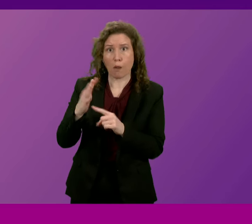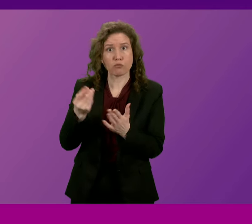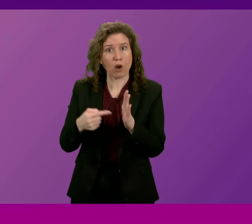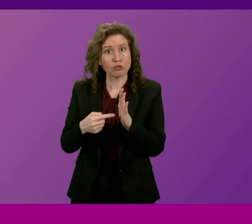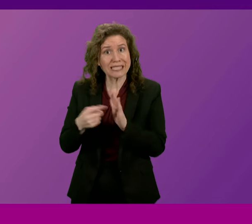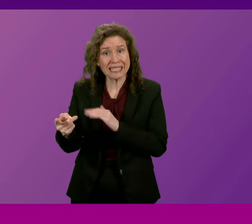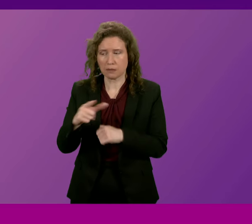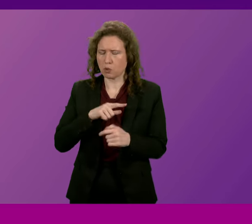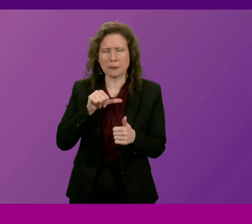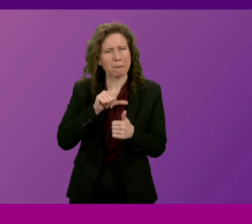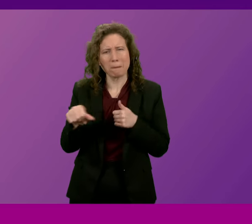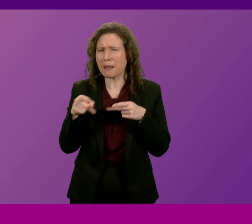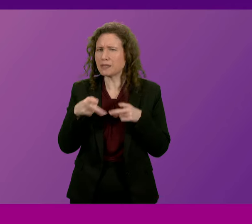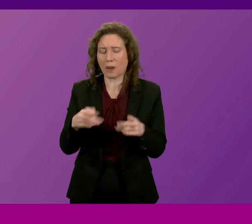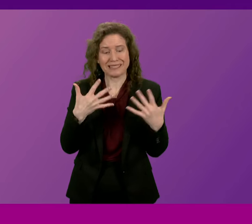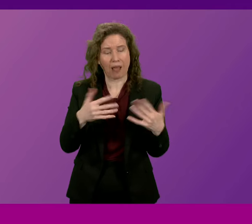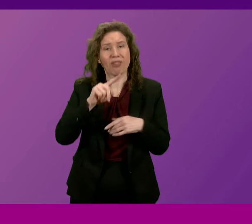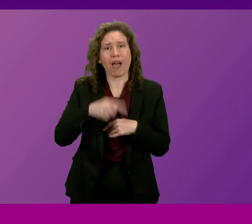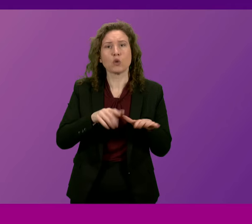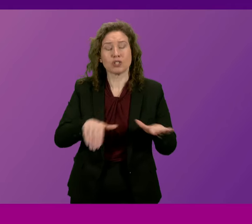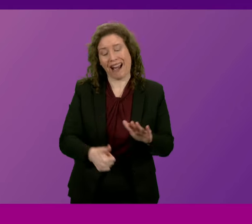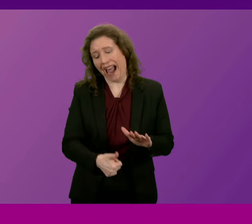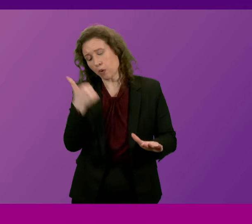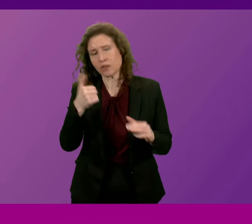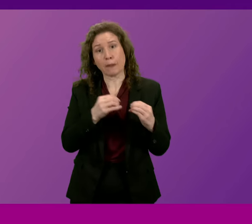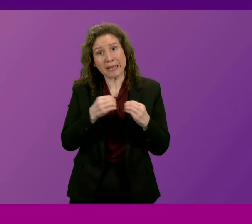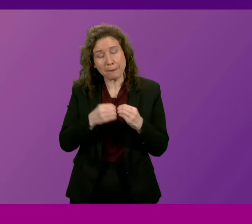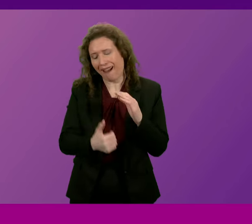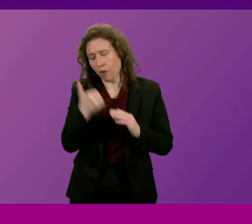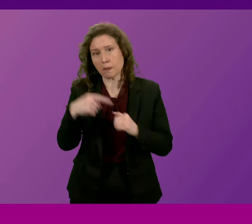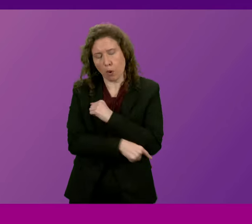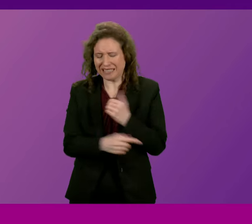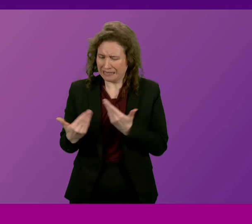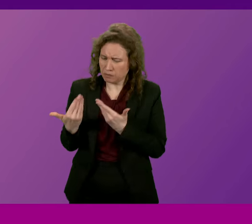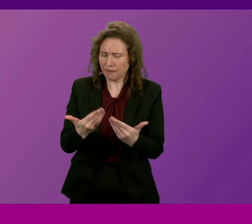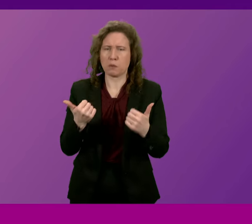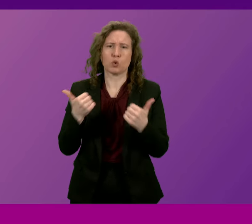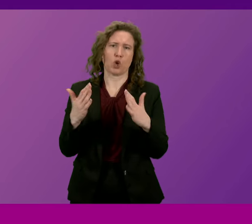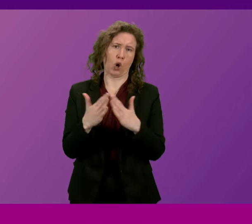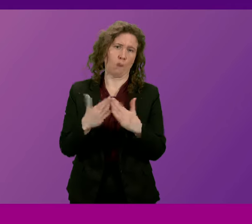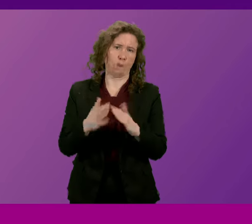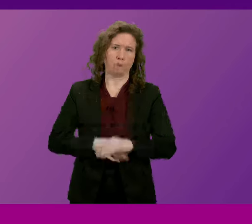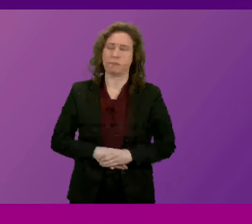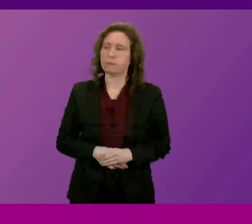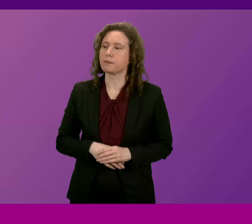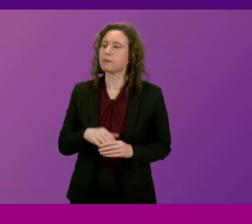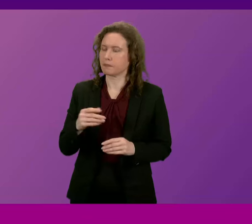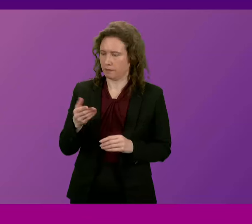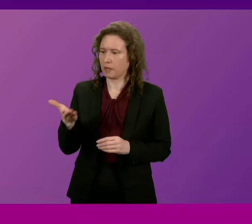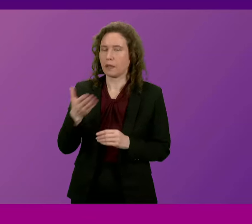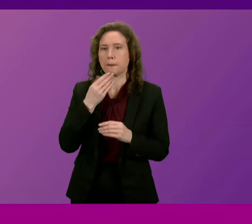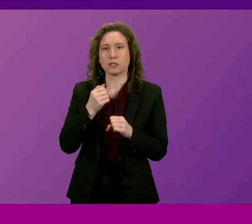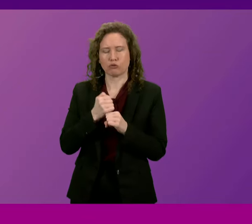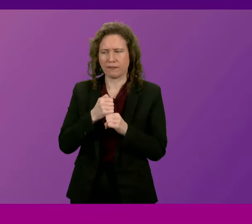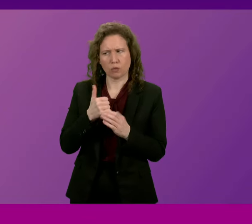given that the best way of getting those 10,000 children out of poverty is giving them the home they desperately need? Always through the chair, please, Mr Griffin.